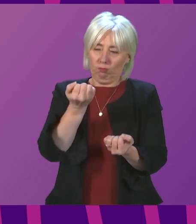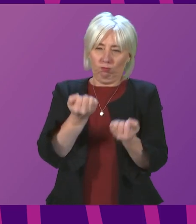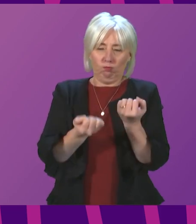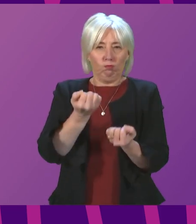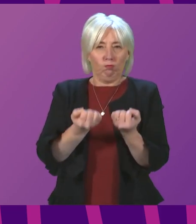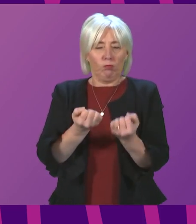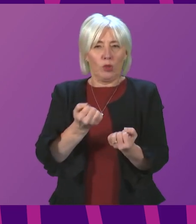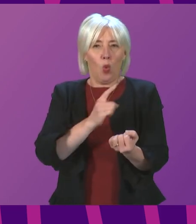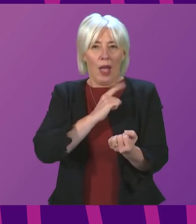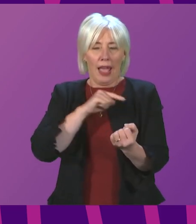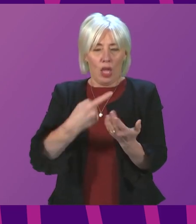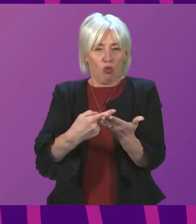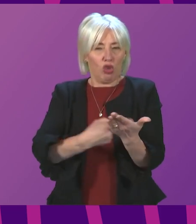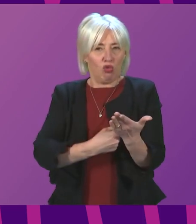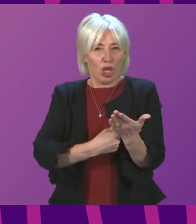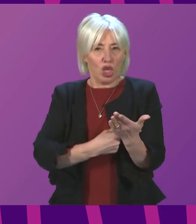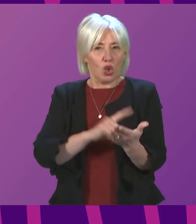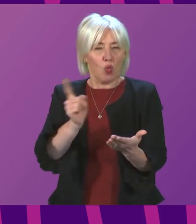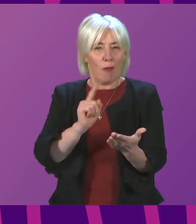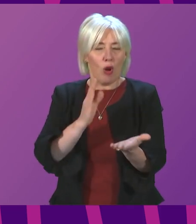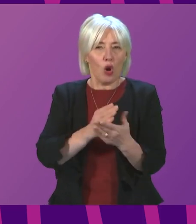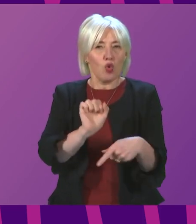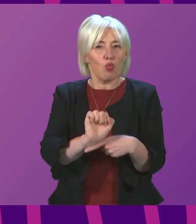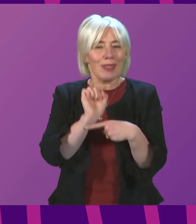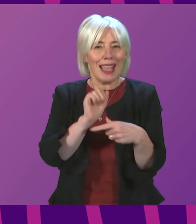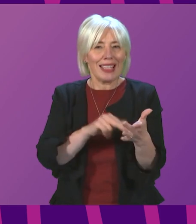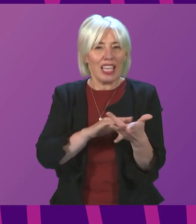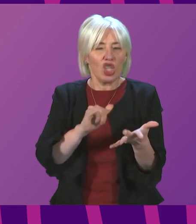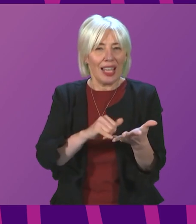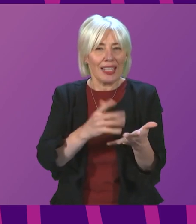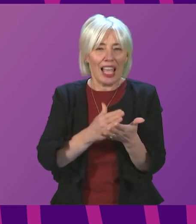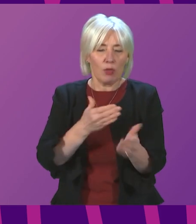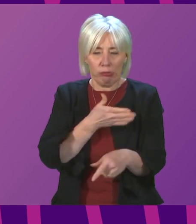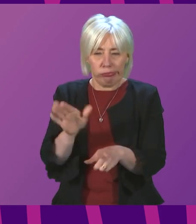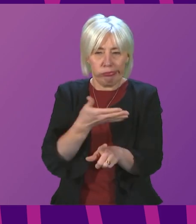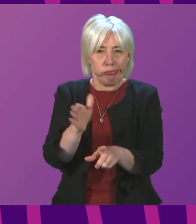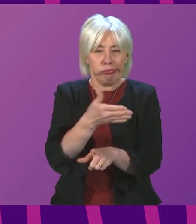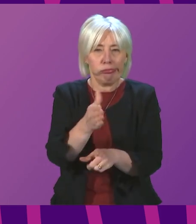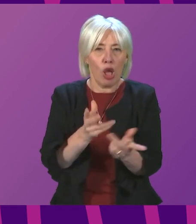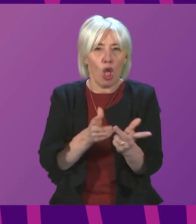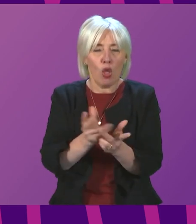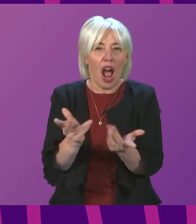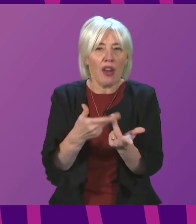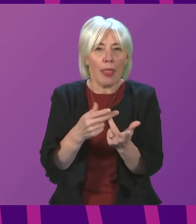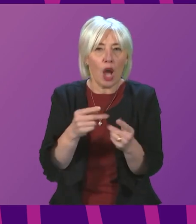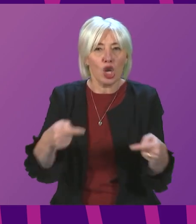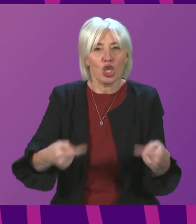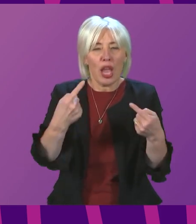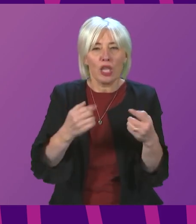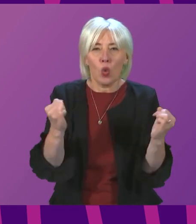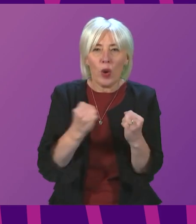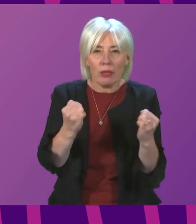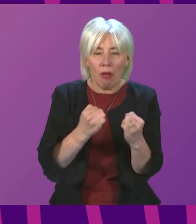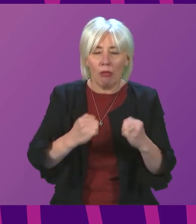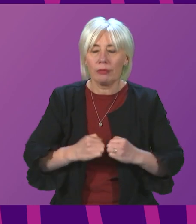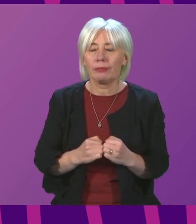restrictions is indeed to protect the NHS as we navigate through another very challenging winter? The